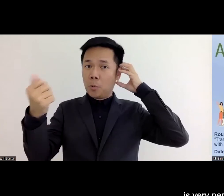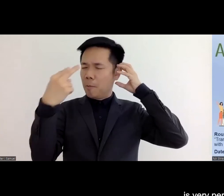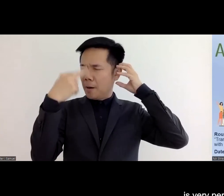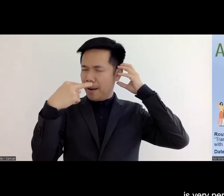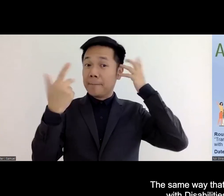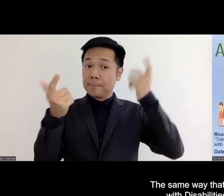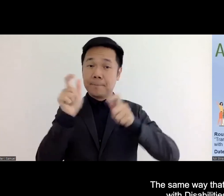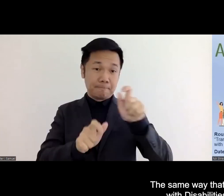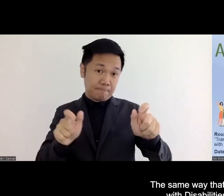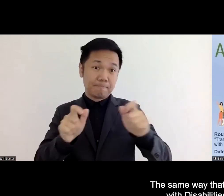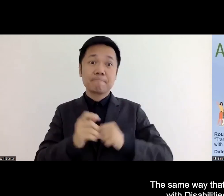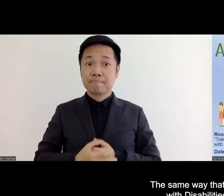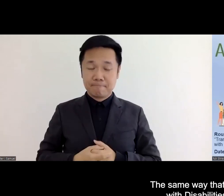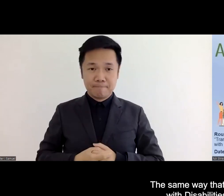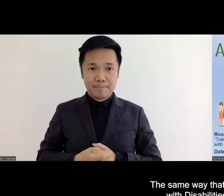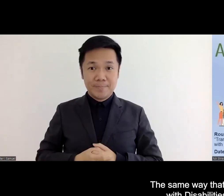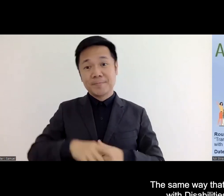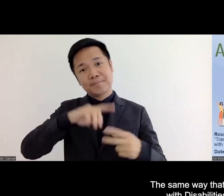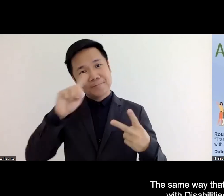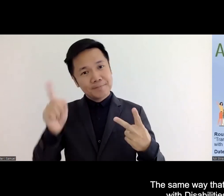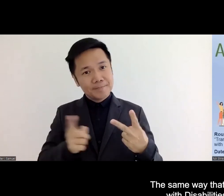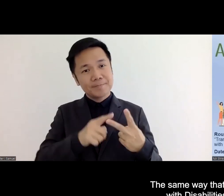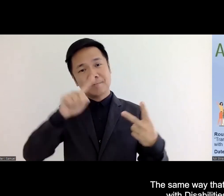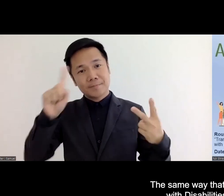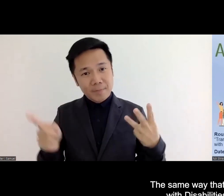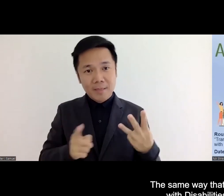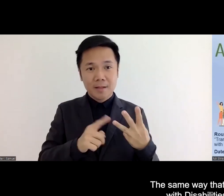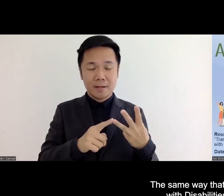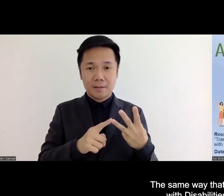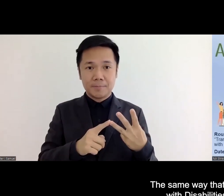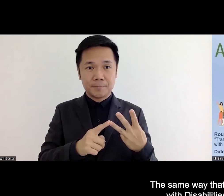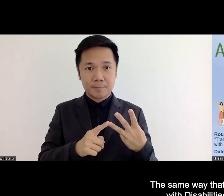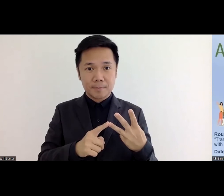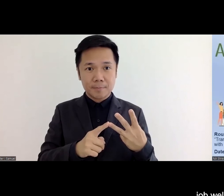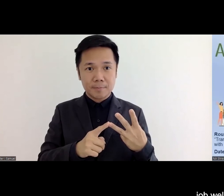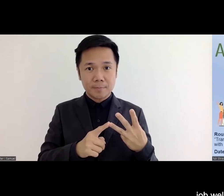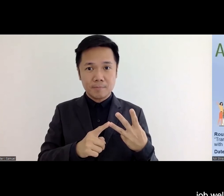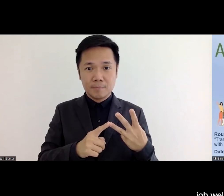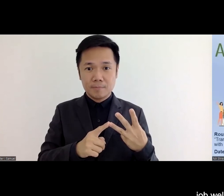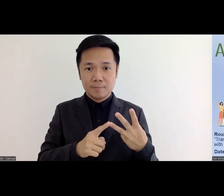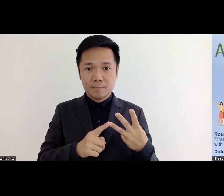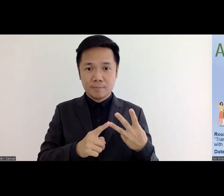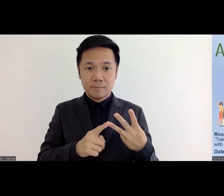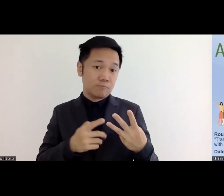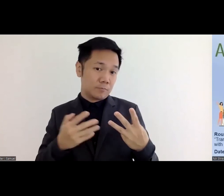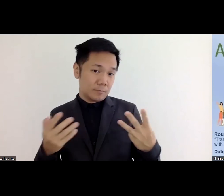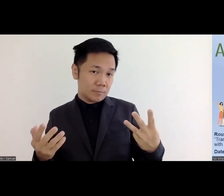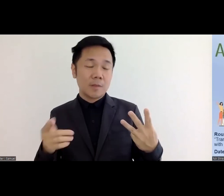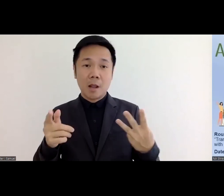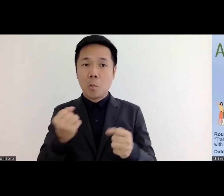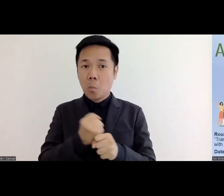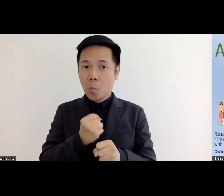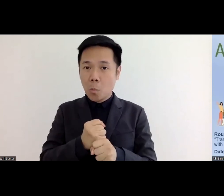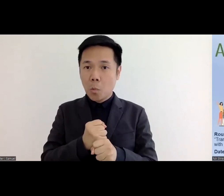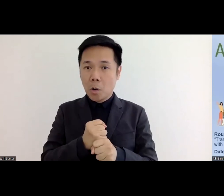so and in the same way like the person with disability can do the job where they don't need uh